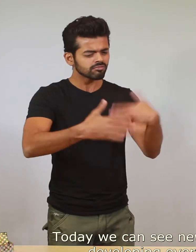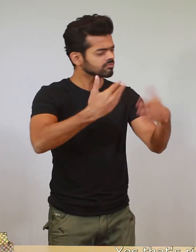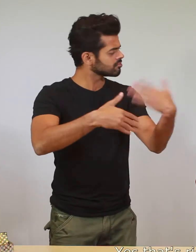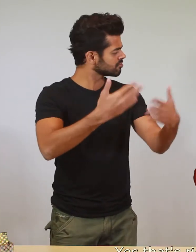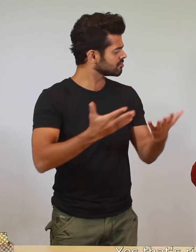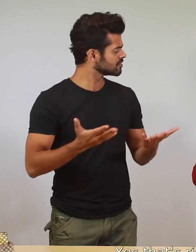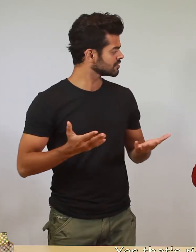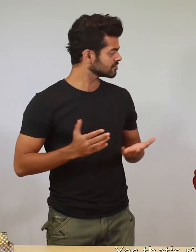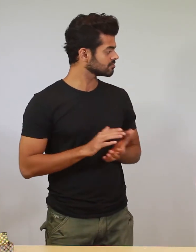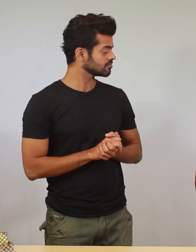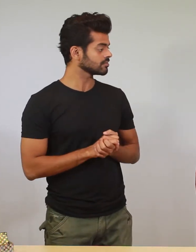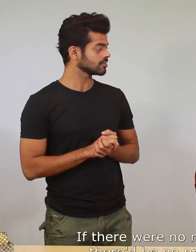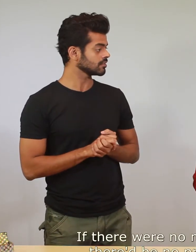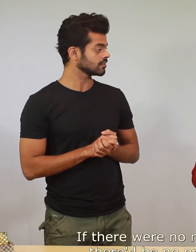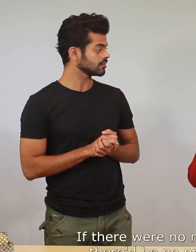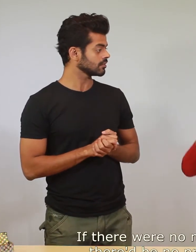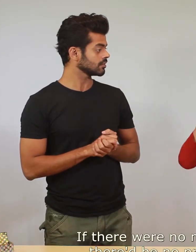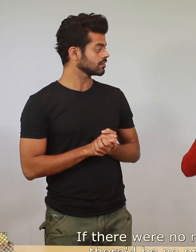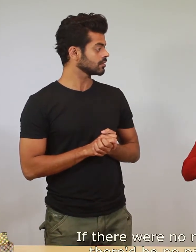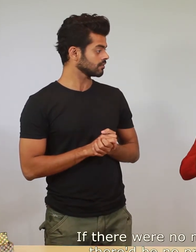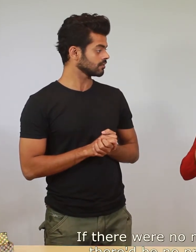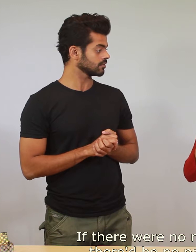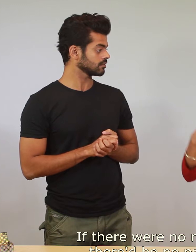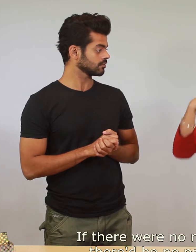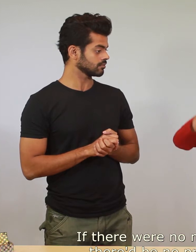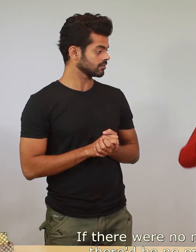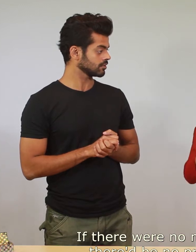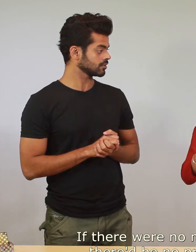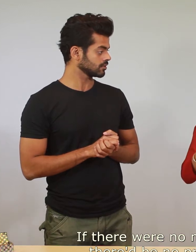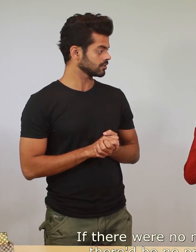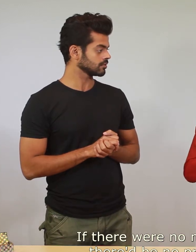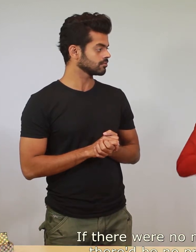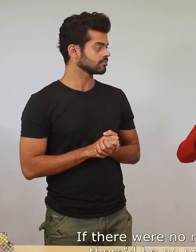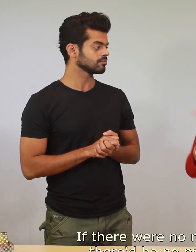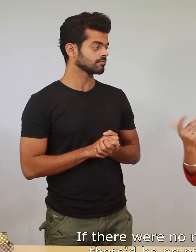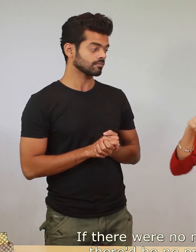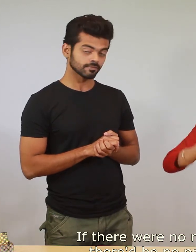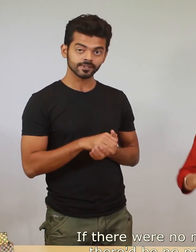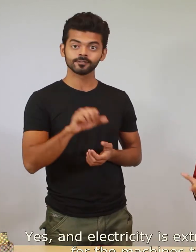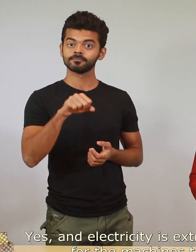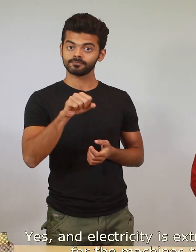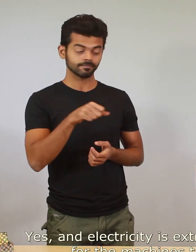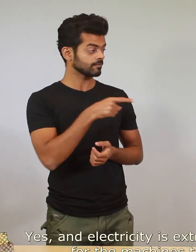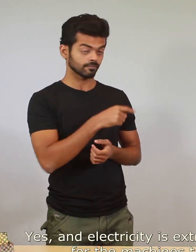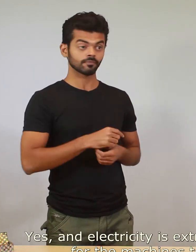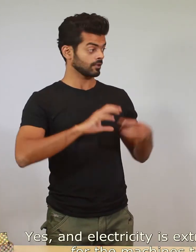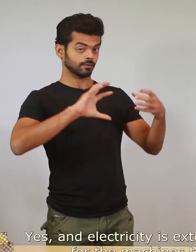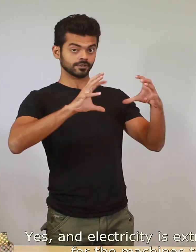yes that's right if there were no machines there'd be no progress right yes